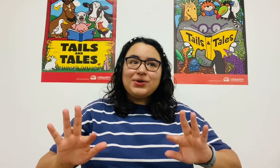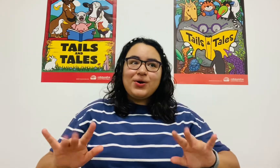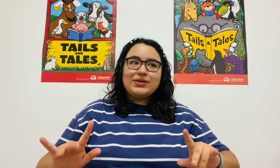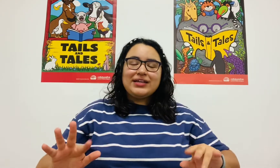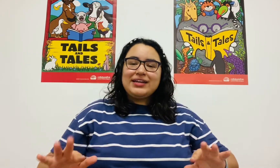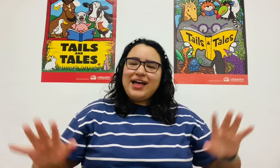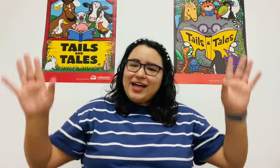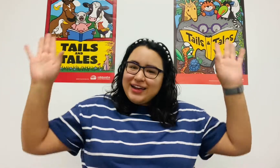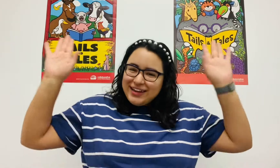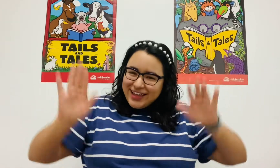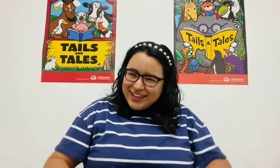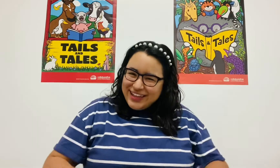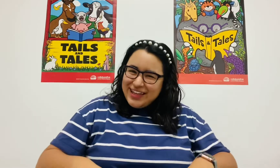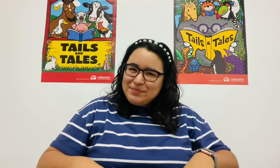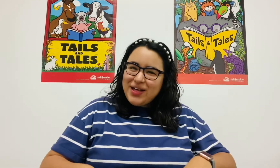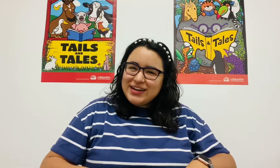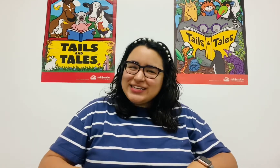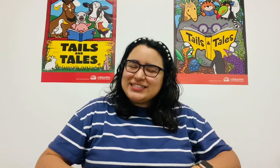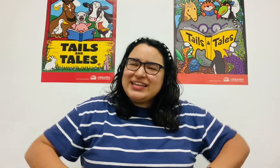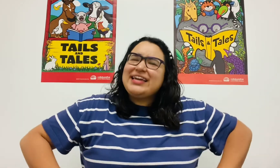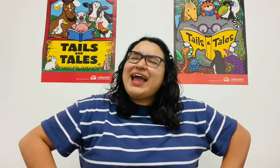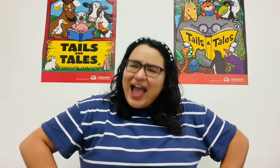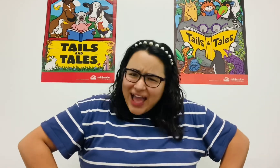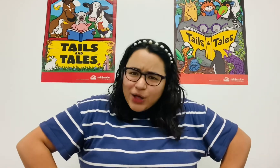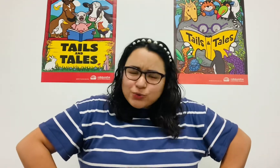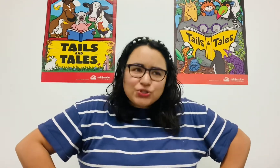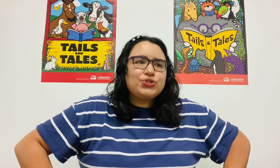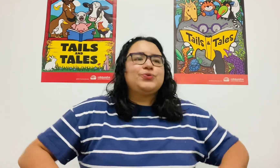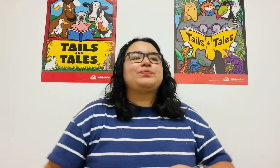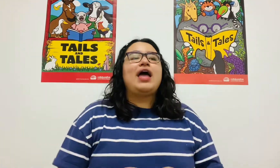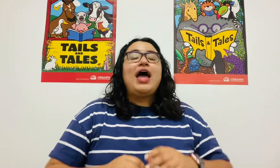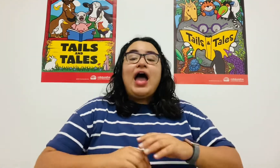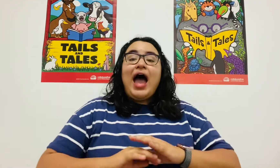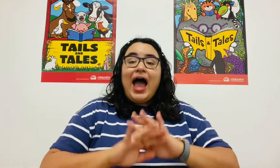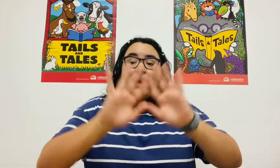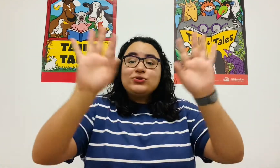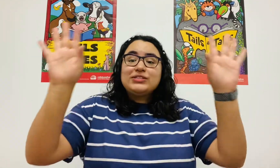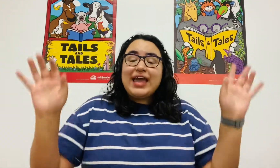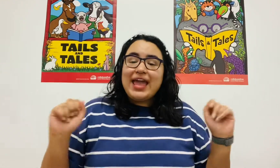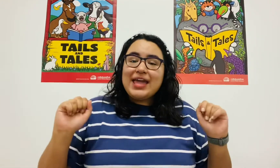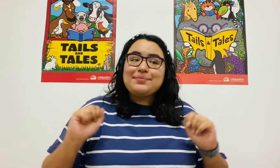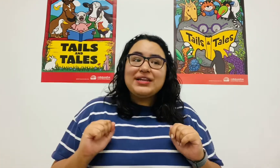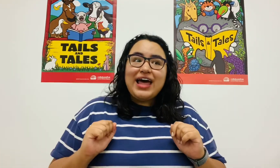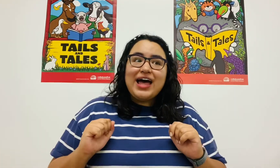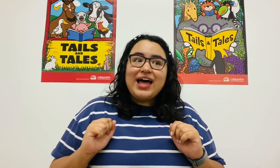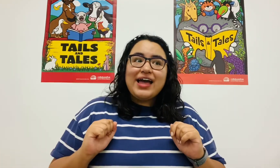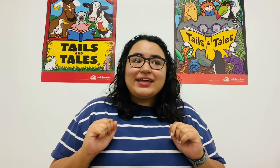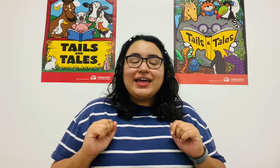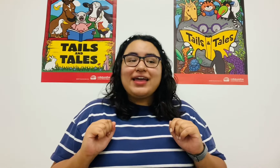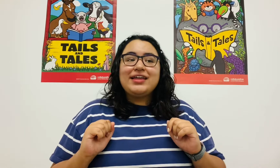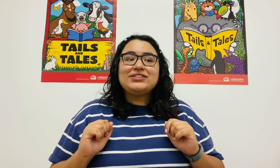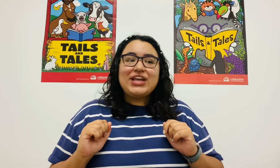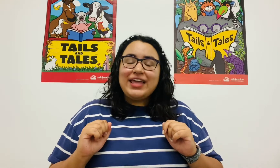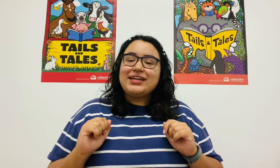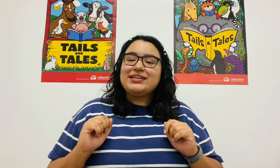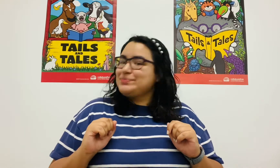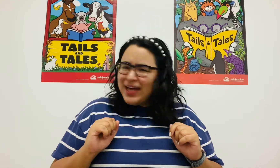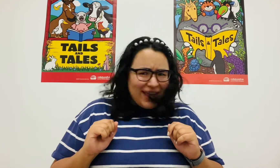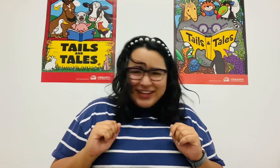coconut and hit him on his knee. Ouch! Out came a lion shaking his mighty